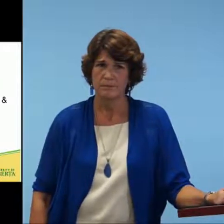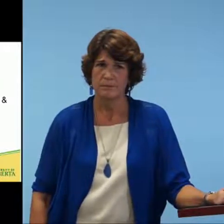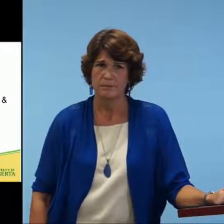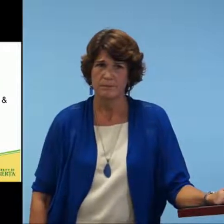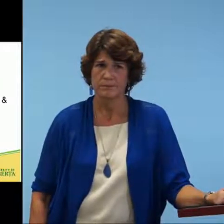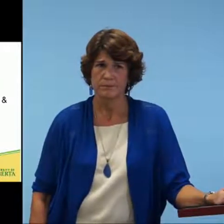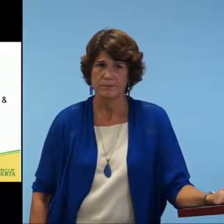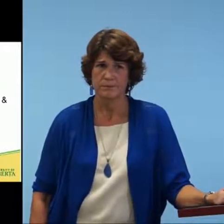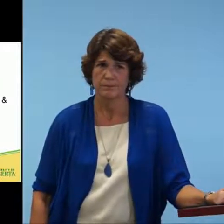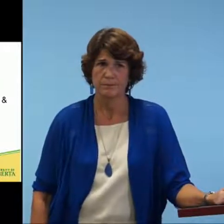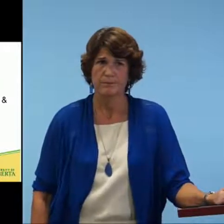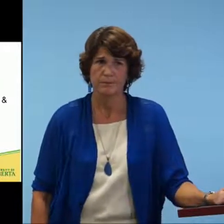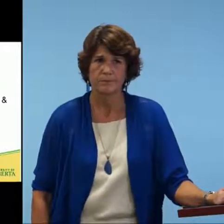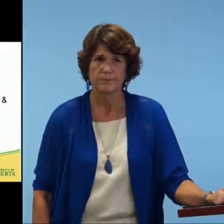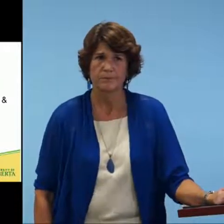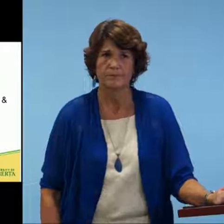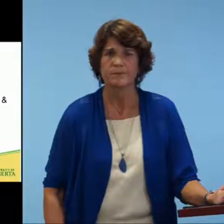I'm sorry. I don't remember it myself either.